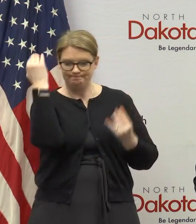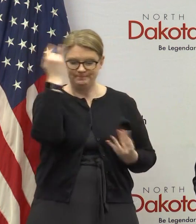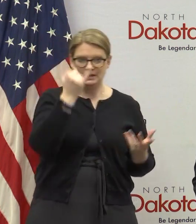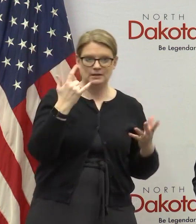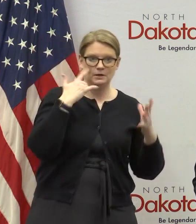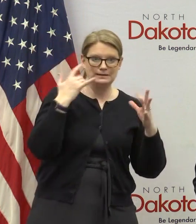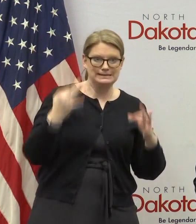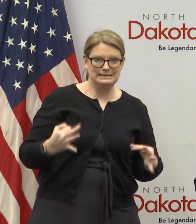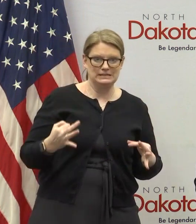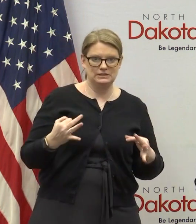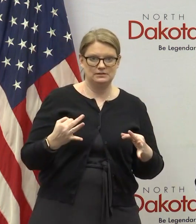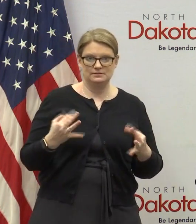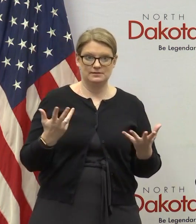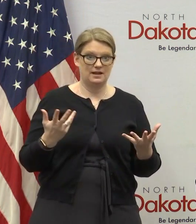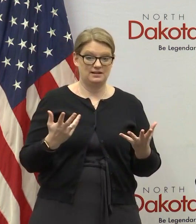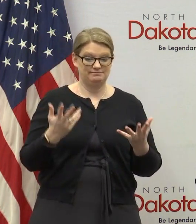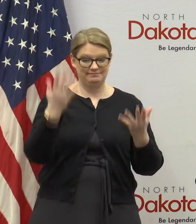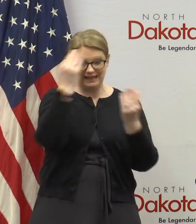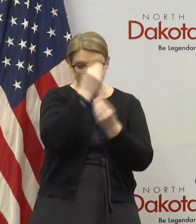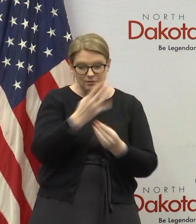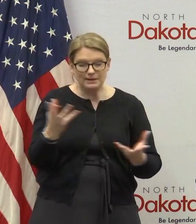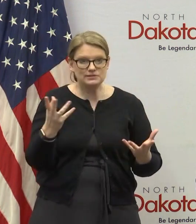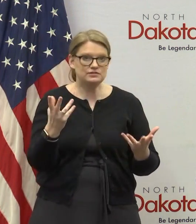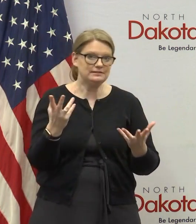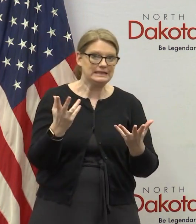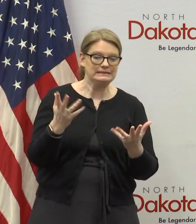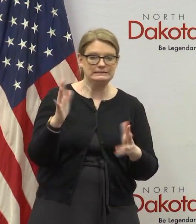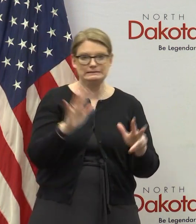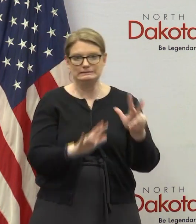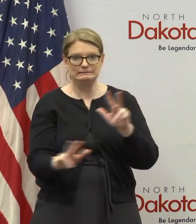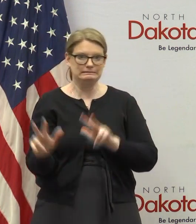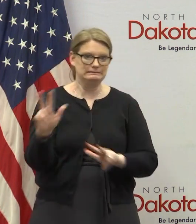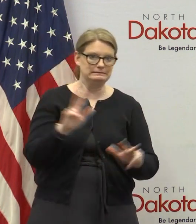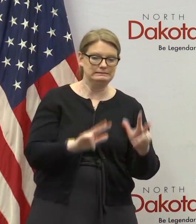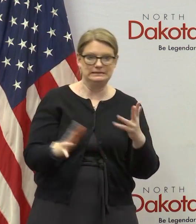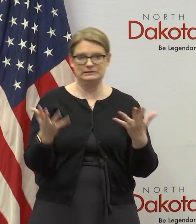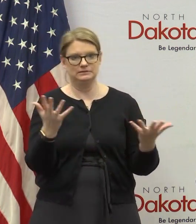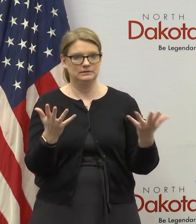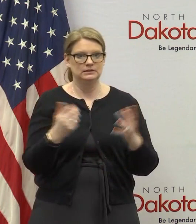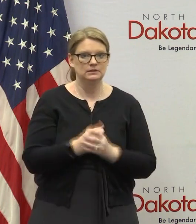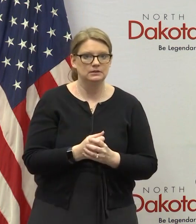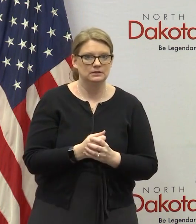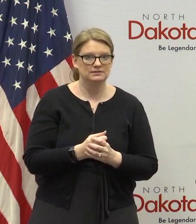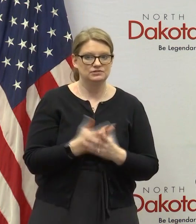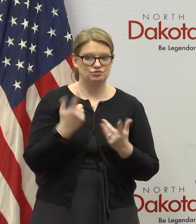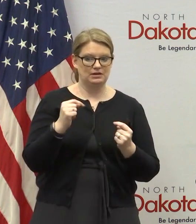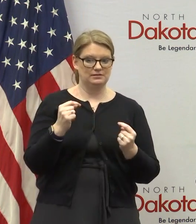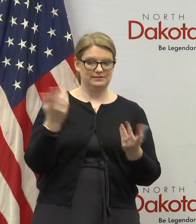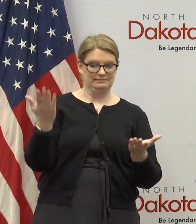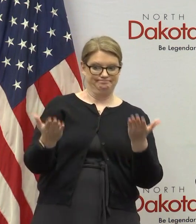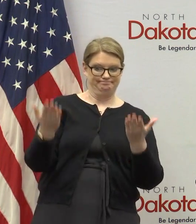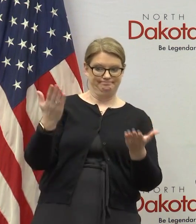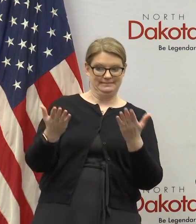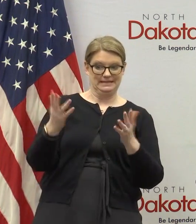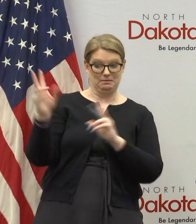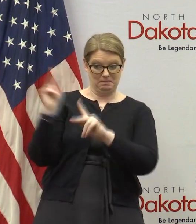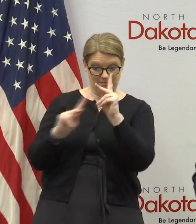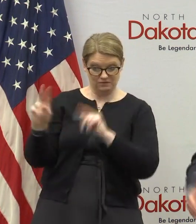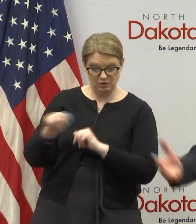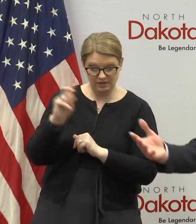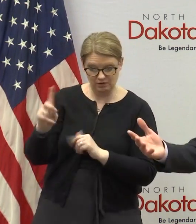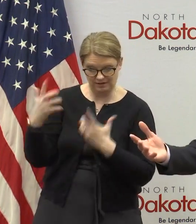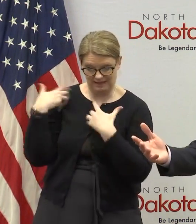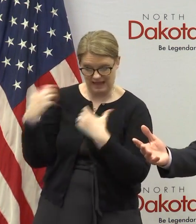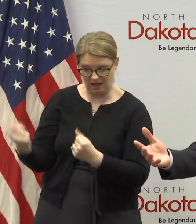decisions on on incomplete information uh and every day we're trying to balance the interests of the the citizens of north dakota both their their